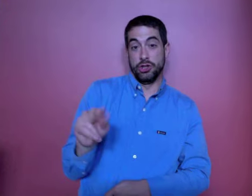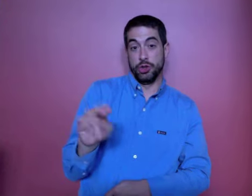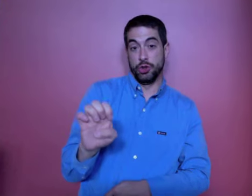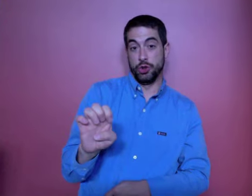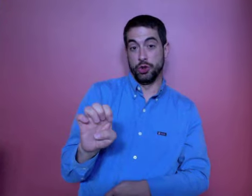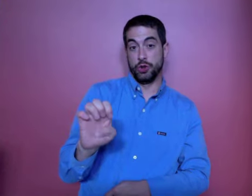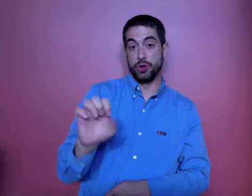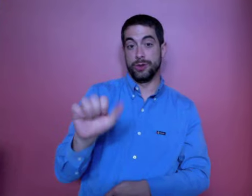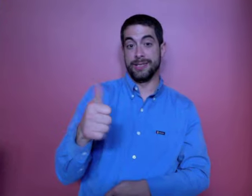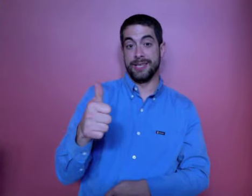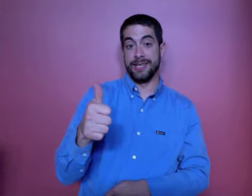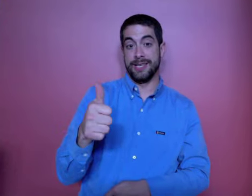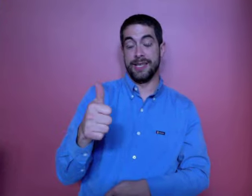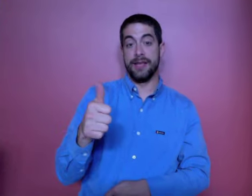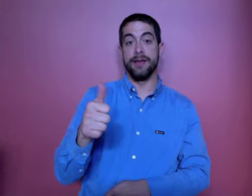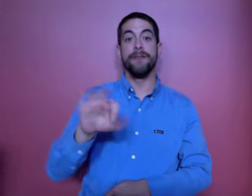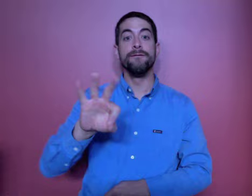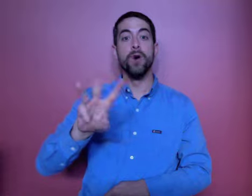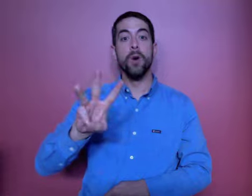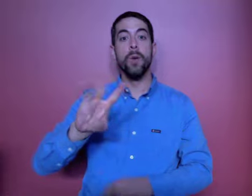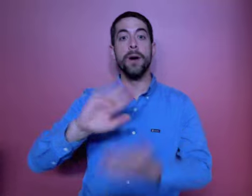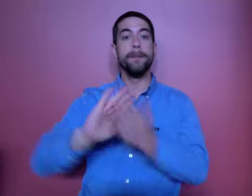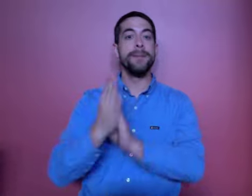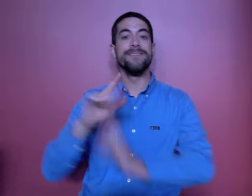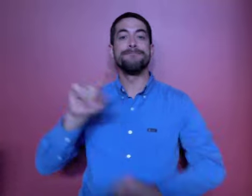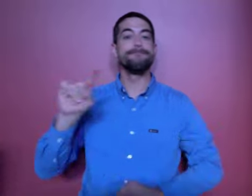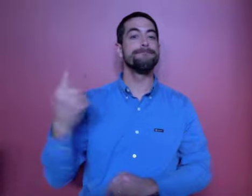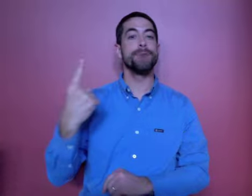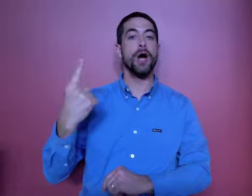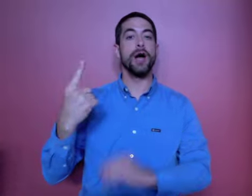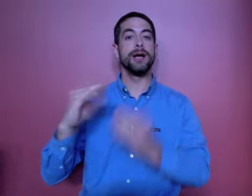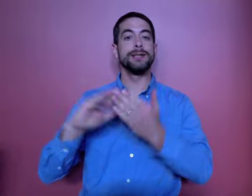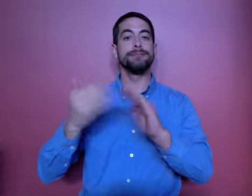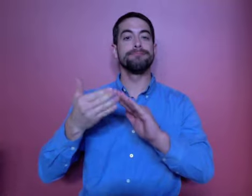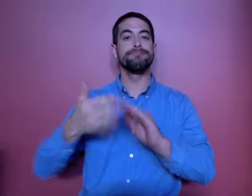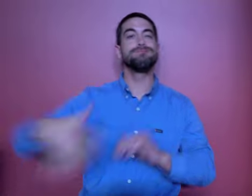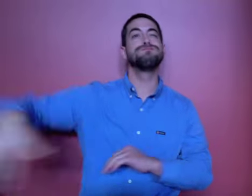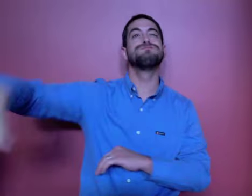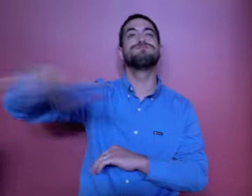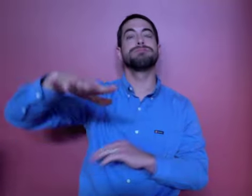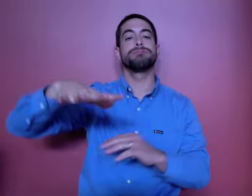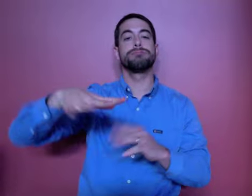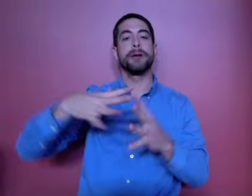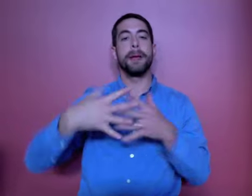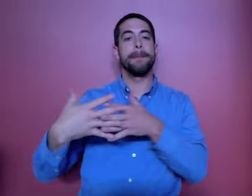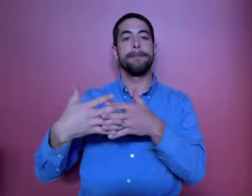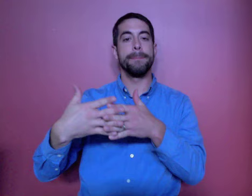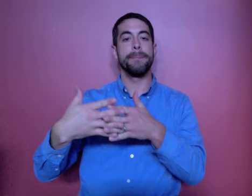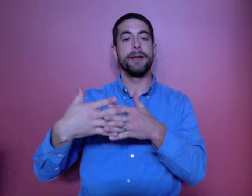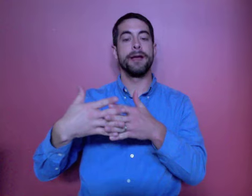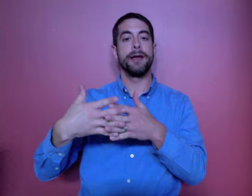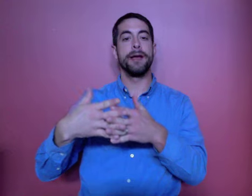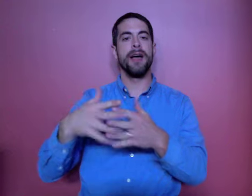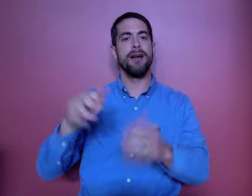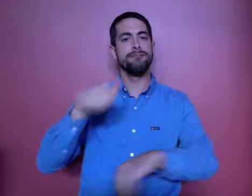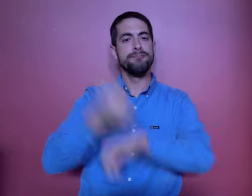June 10th Fort Wayne became the first city in Indiana that featured a boundless playground